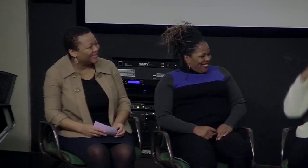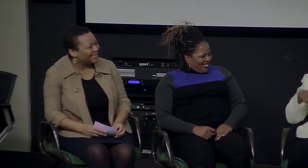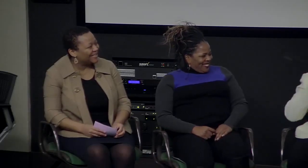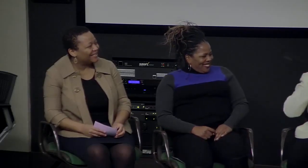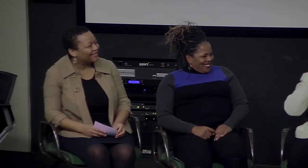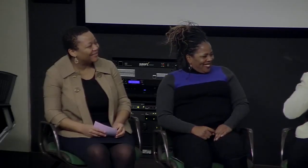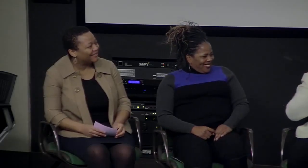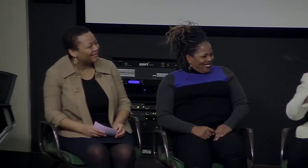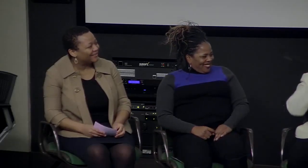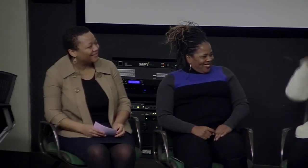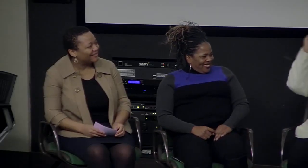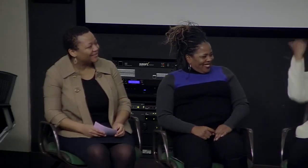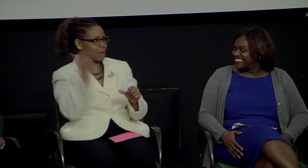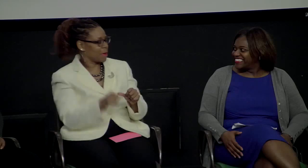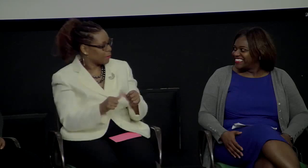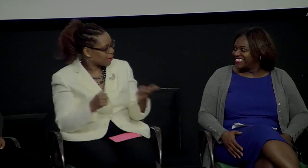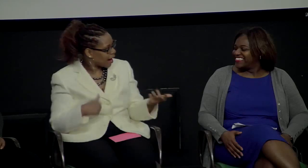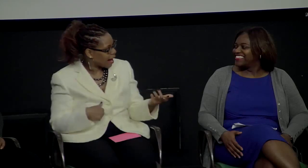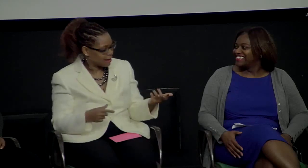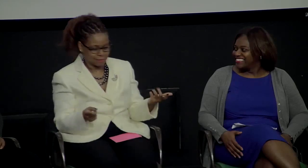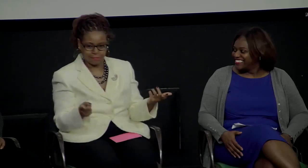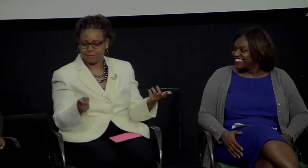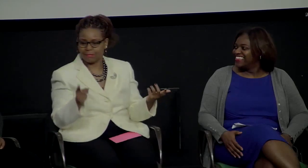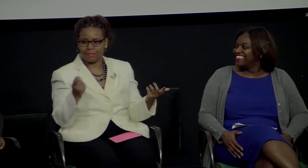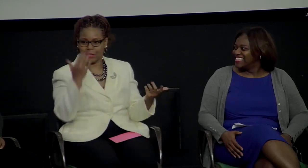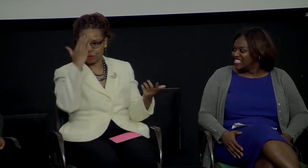Well, that was such a long time ago. Honestly, I don't know that I remember.